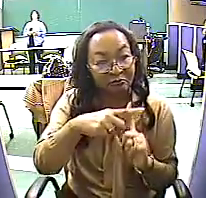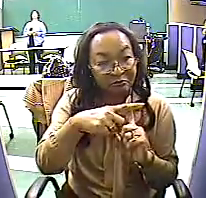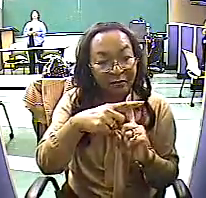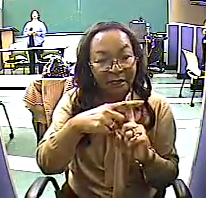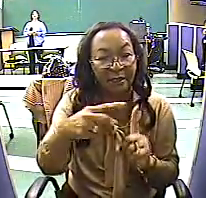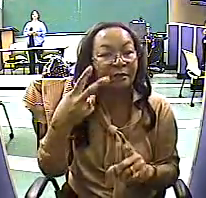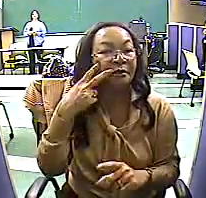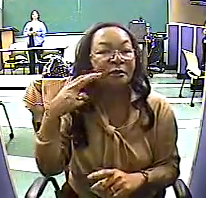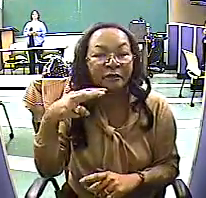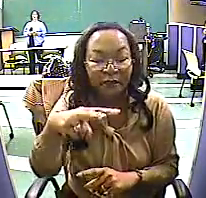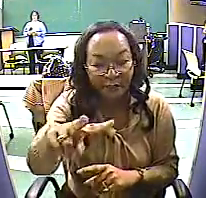Having fun.